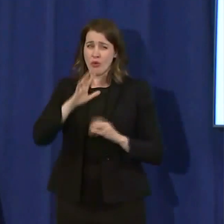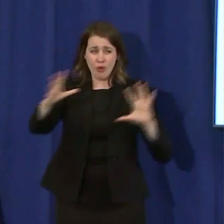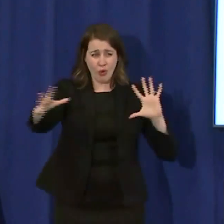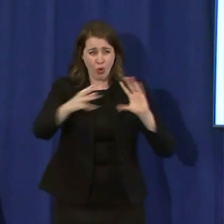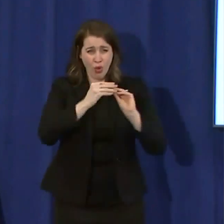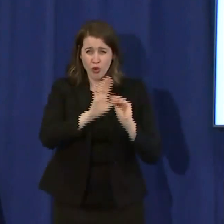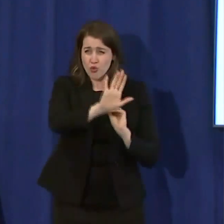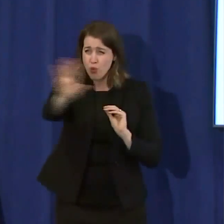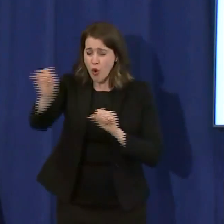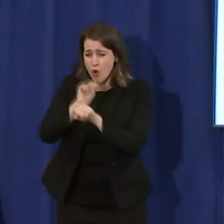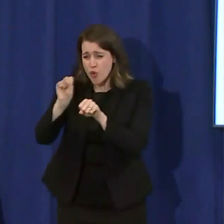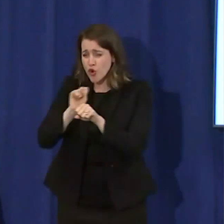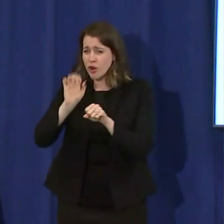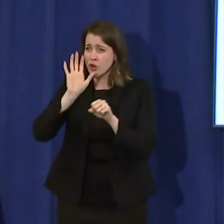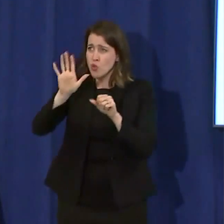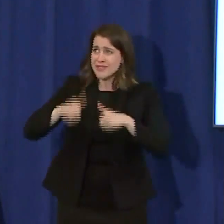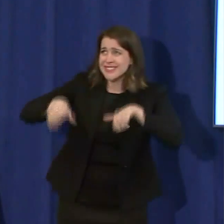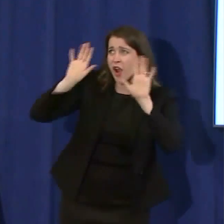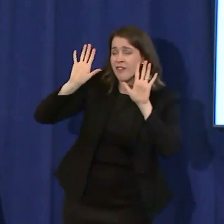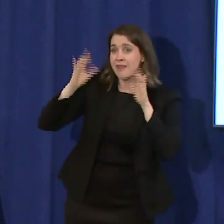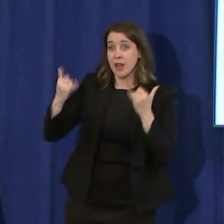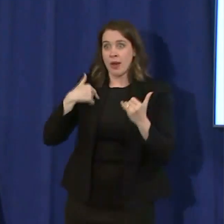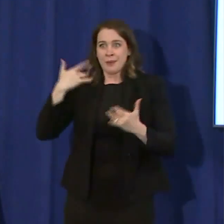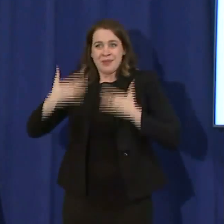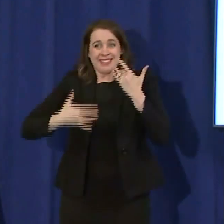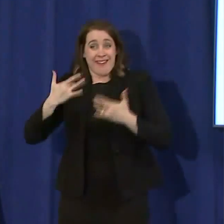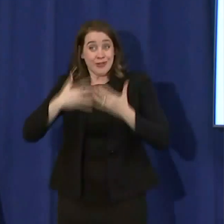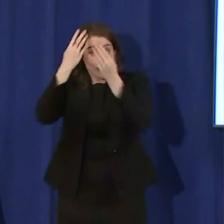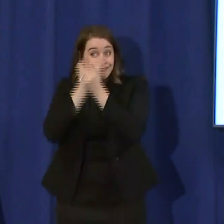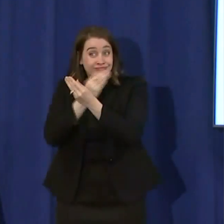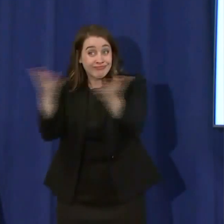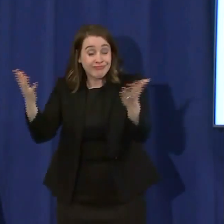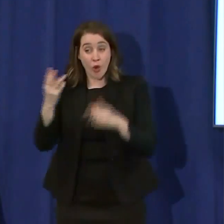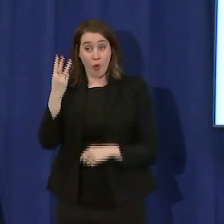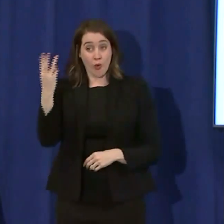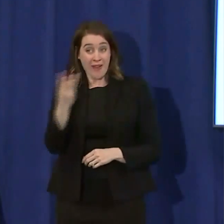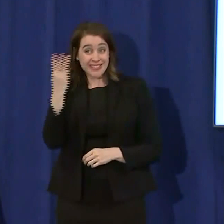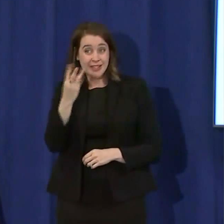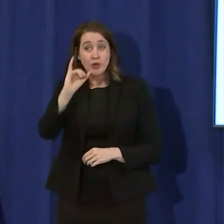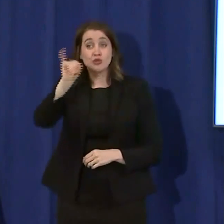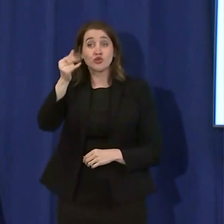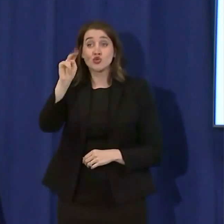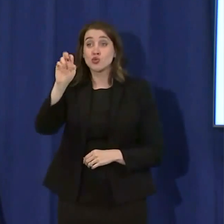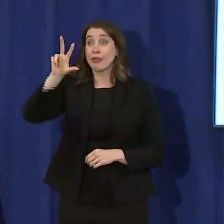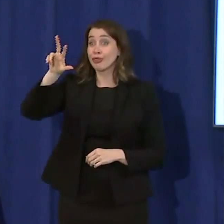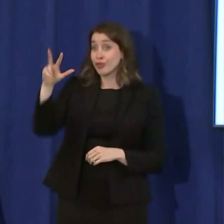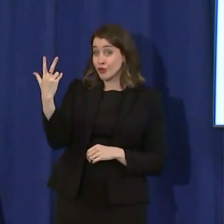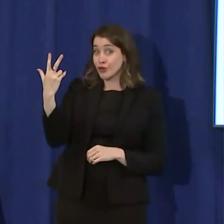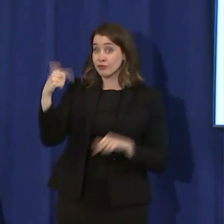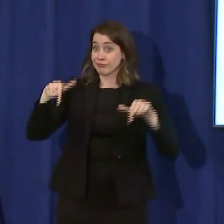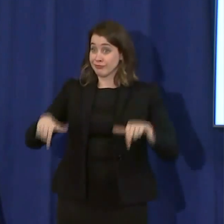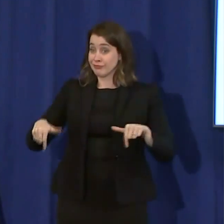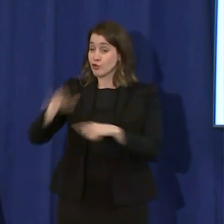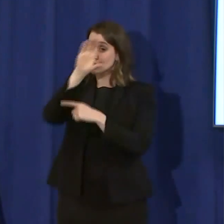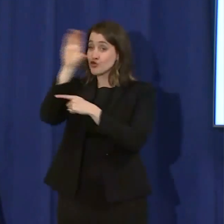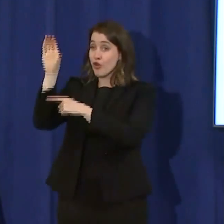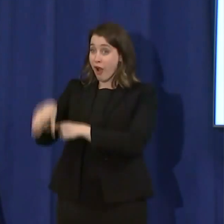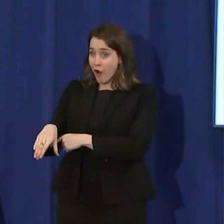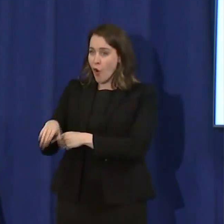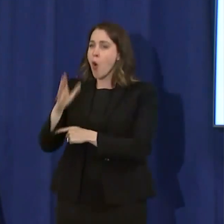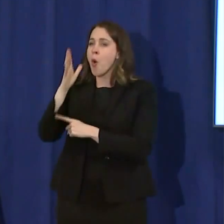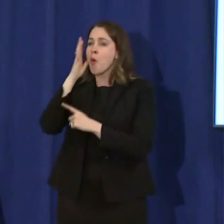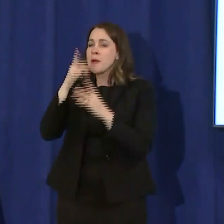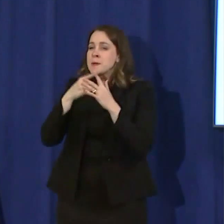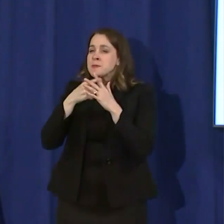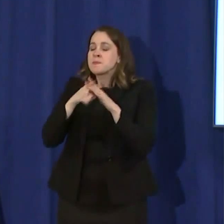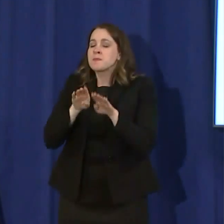that I am very happy to announce that on Wednesday, June 3rd, the city of Chicago will be taking our